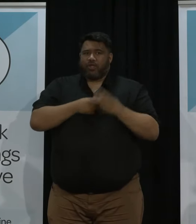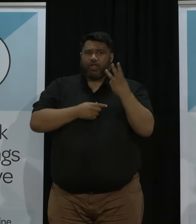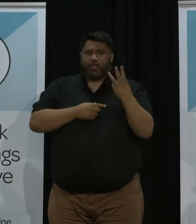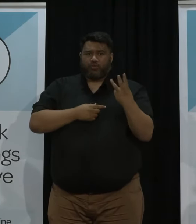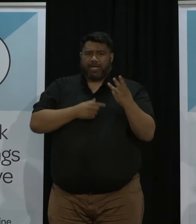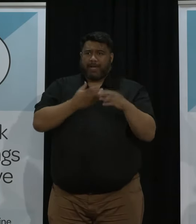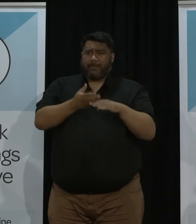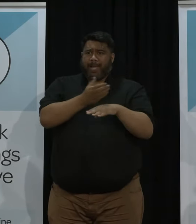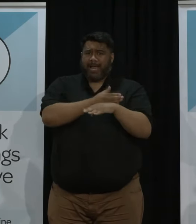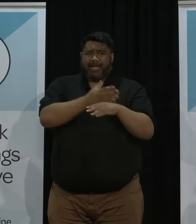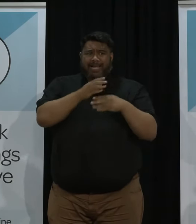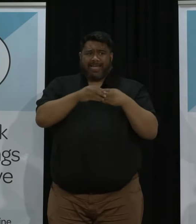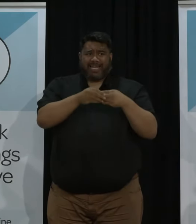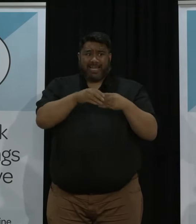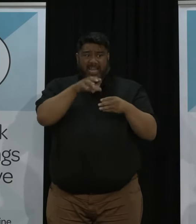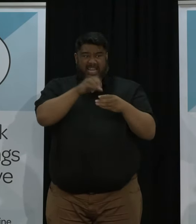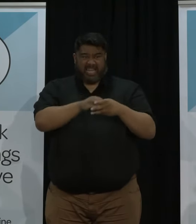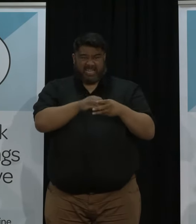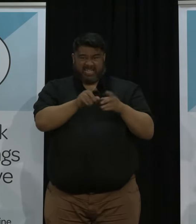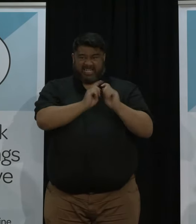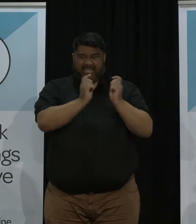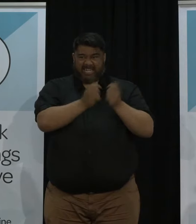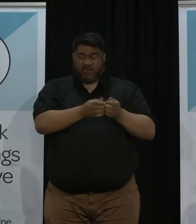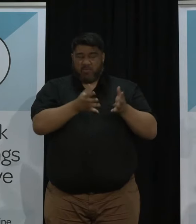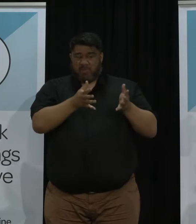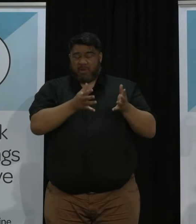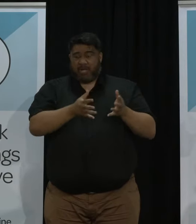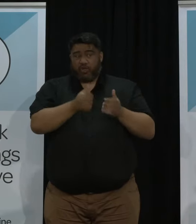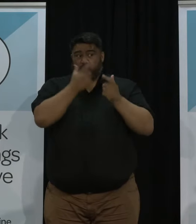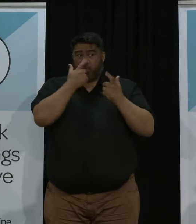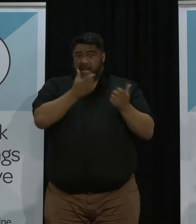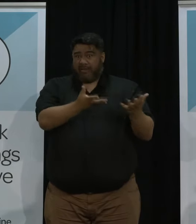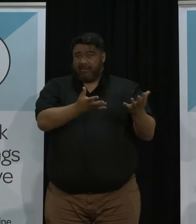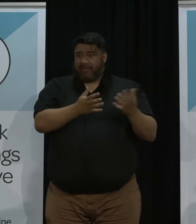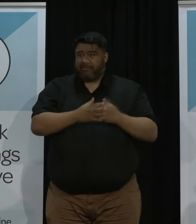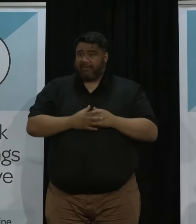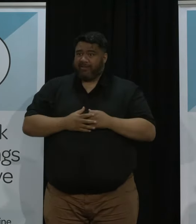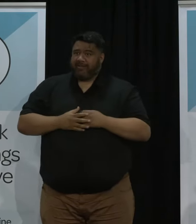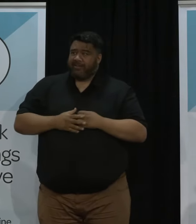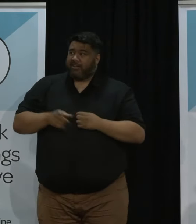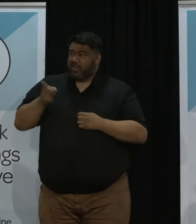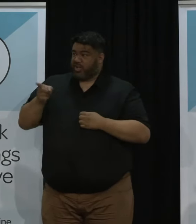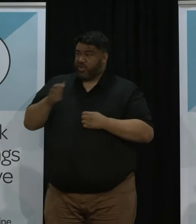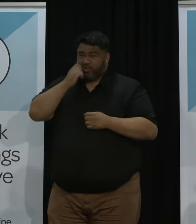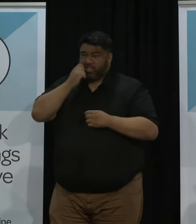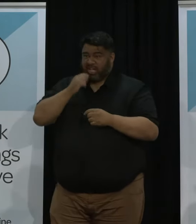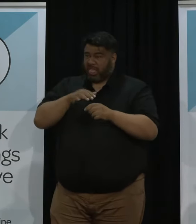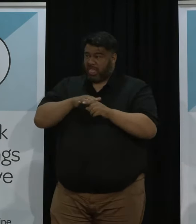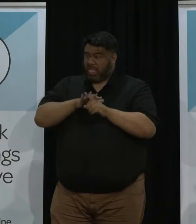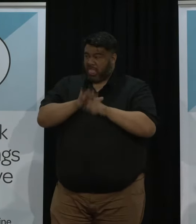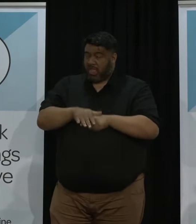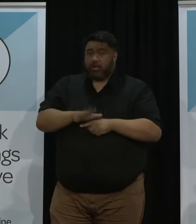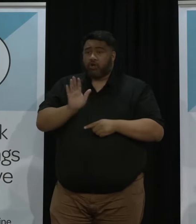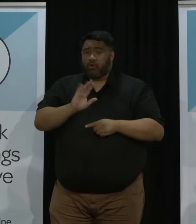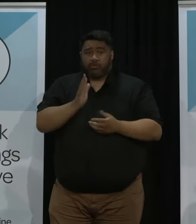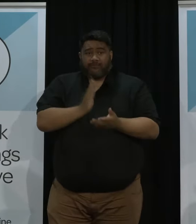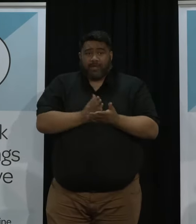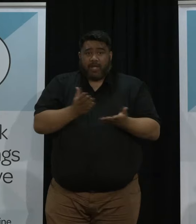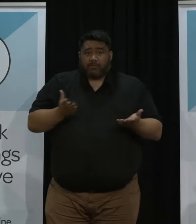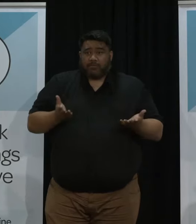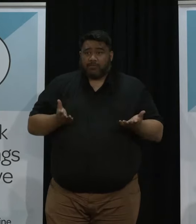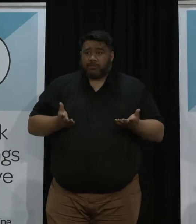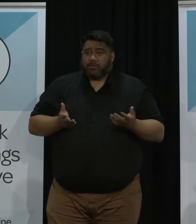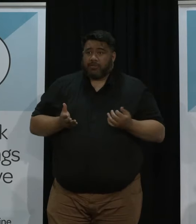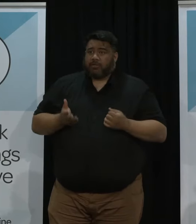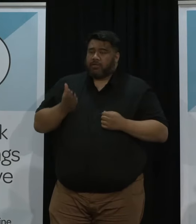within it so that can't be an easy job so I do wish him good luck Is that a dig? No, I just think it's a statement of fact Just on